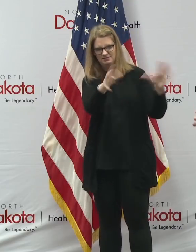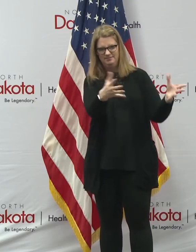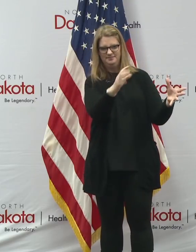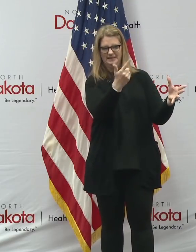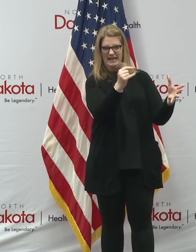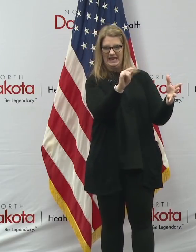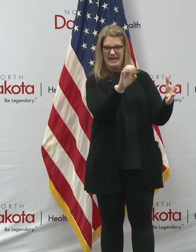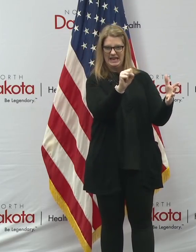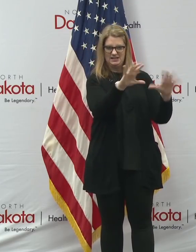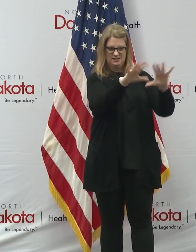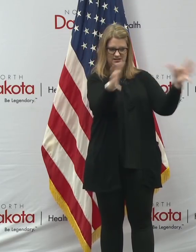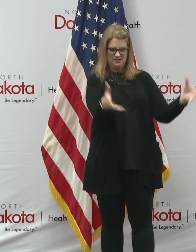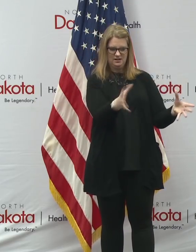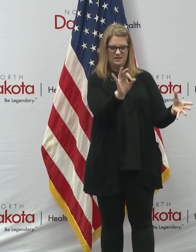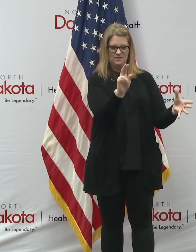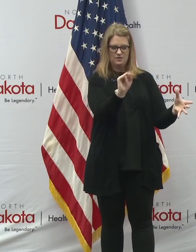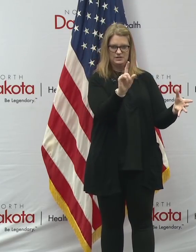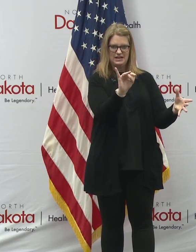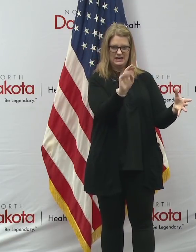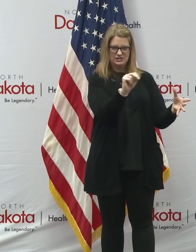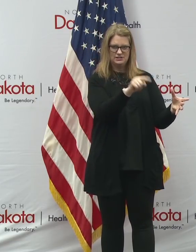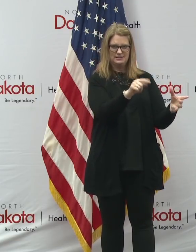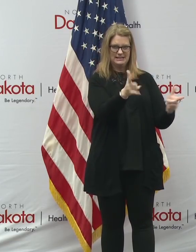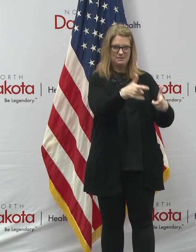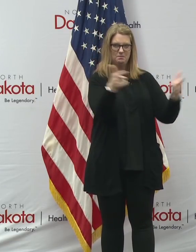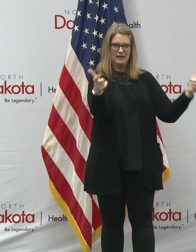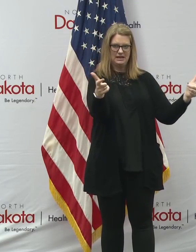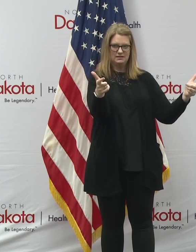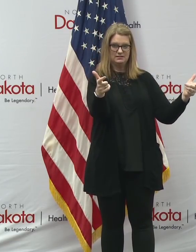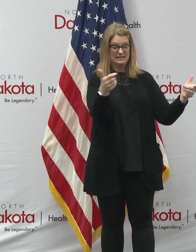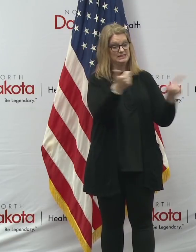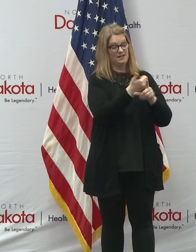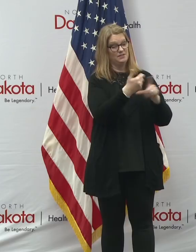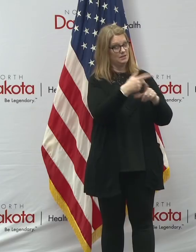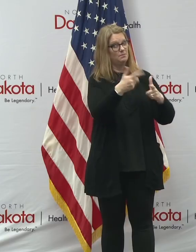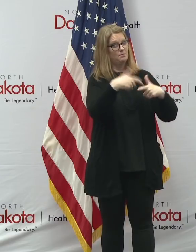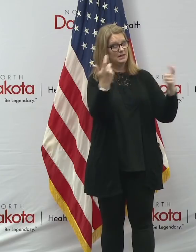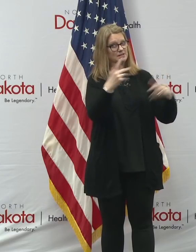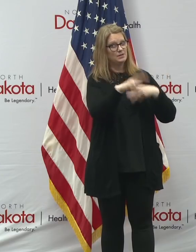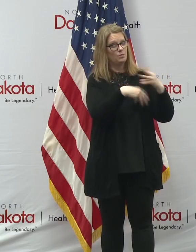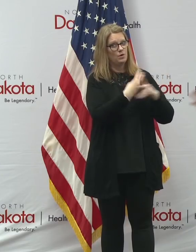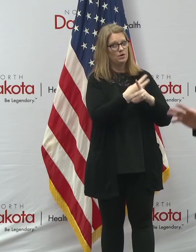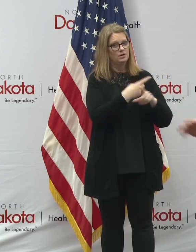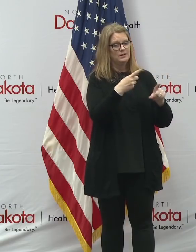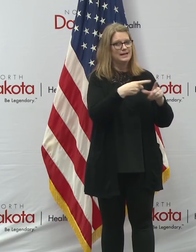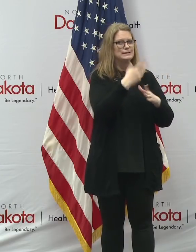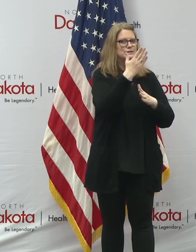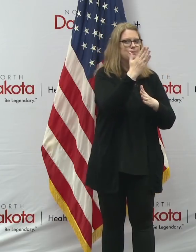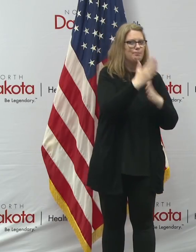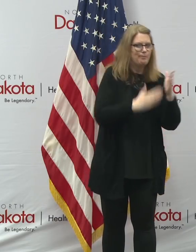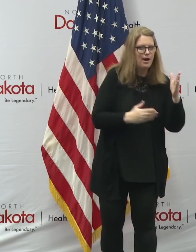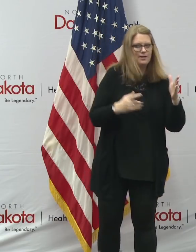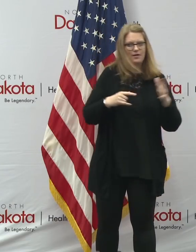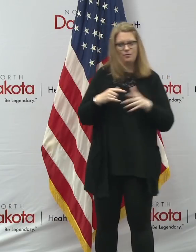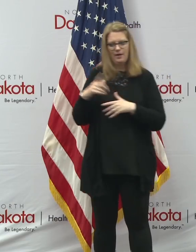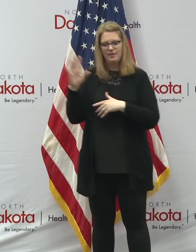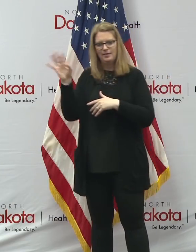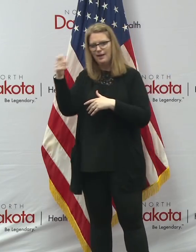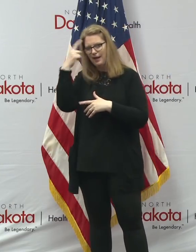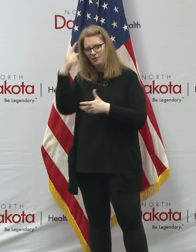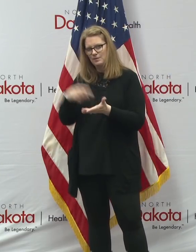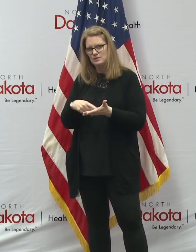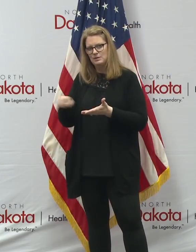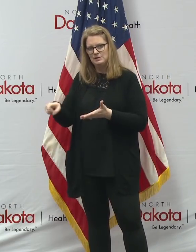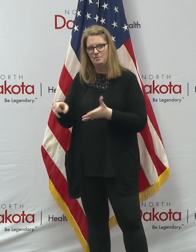government spending, even though the Gates Foundation is large, the largest foundation in the world, it's a fraction of what governments spend globally. And